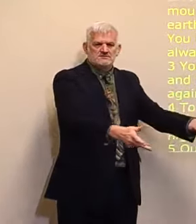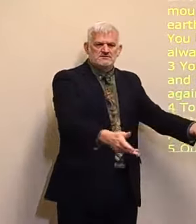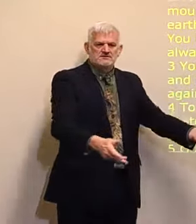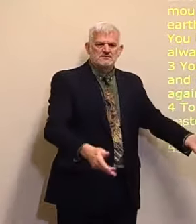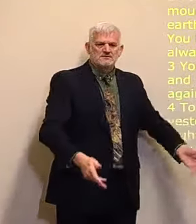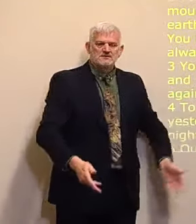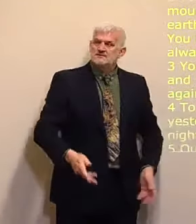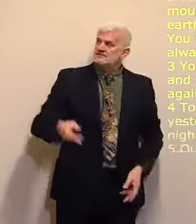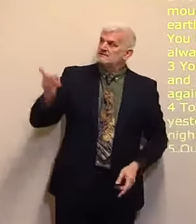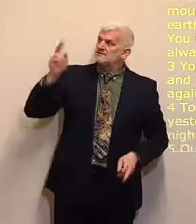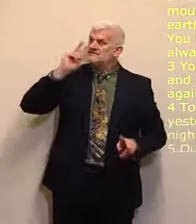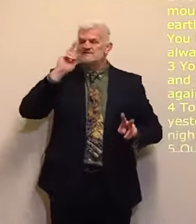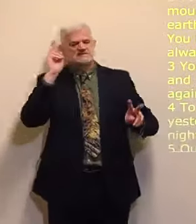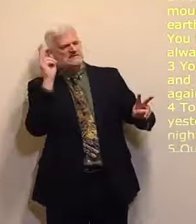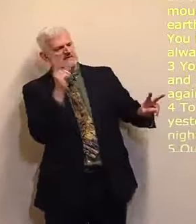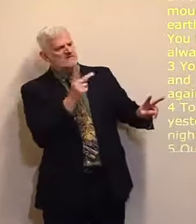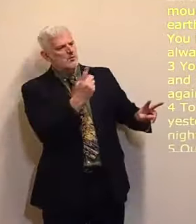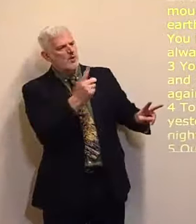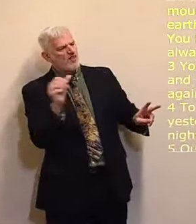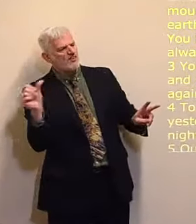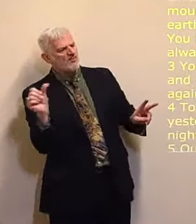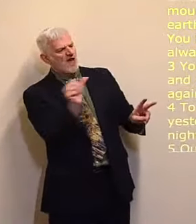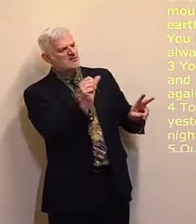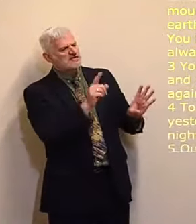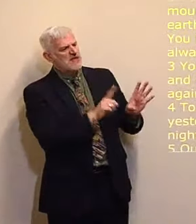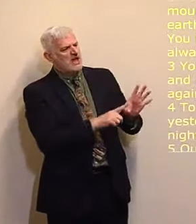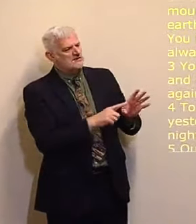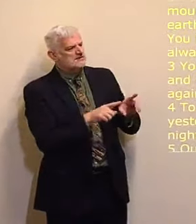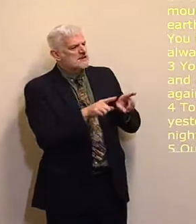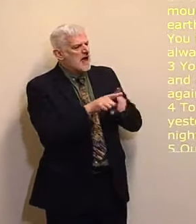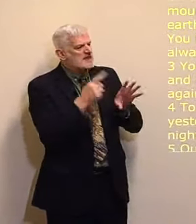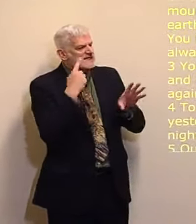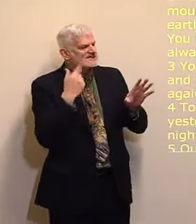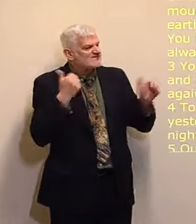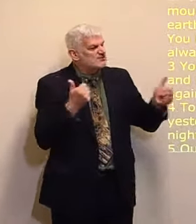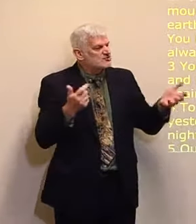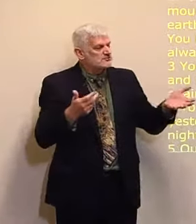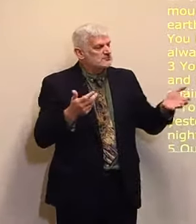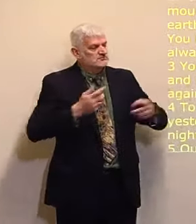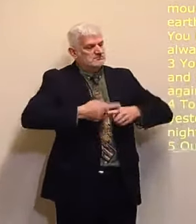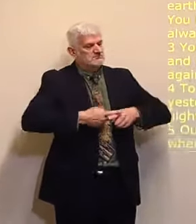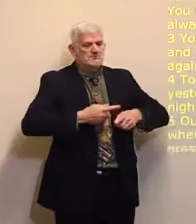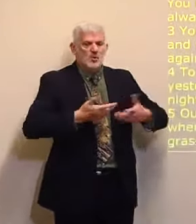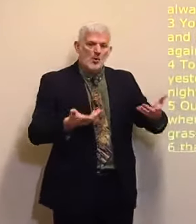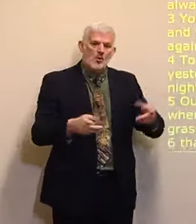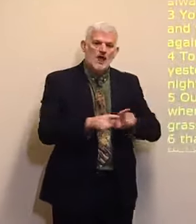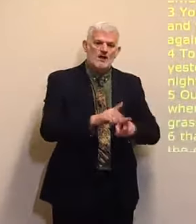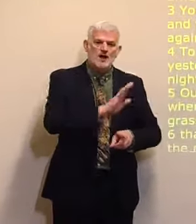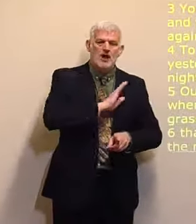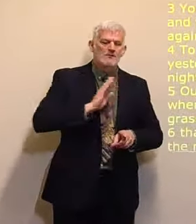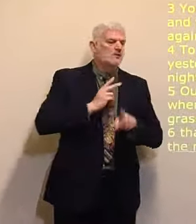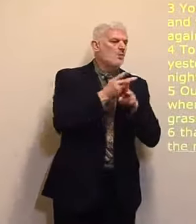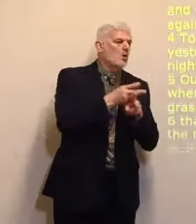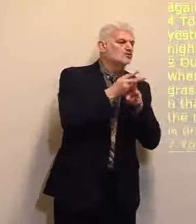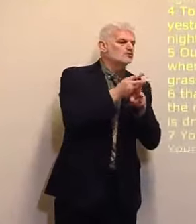as yesterday when it is past And as a watch in the night Thou carries